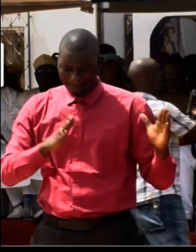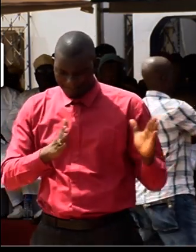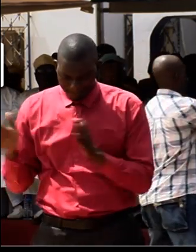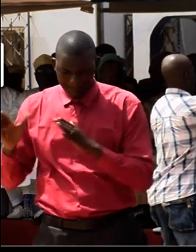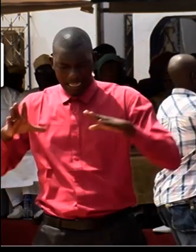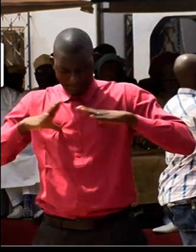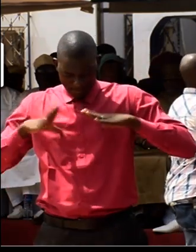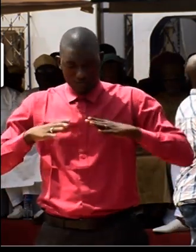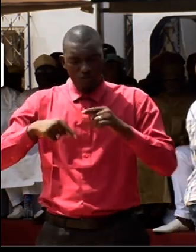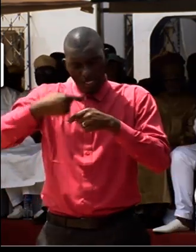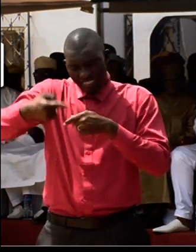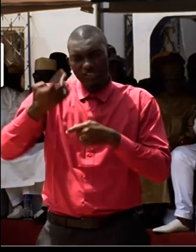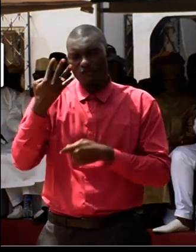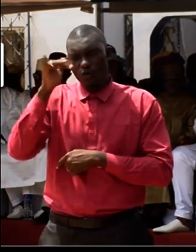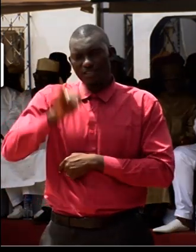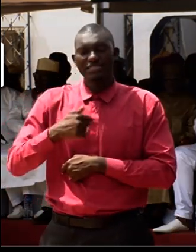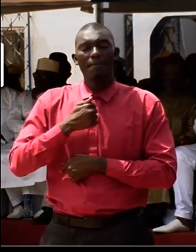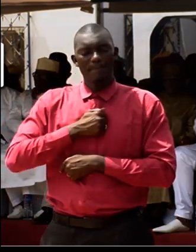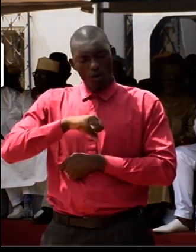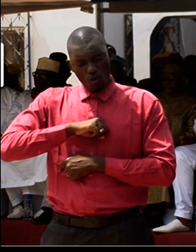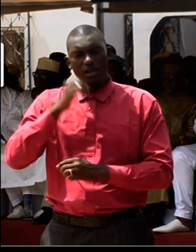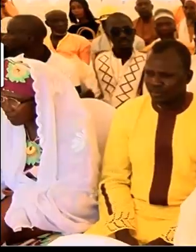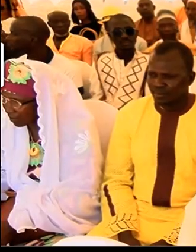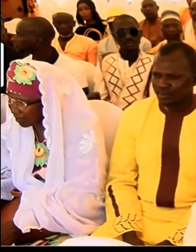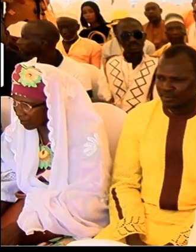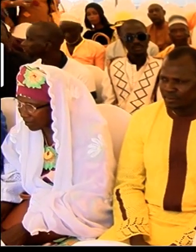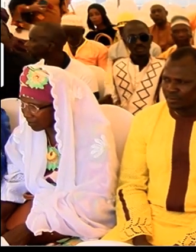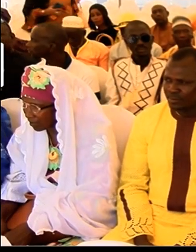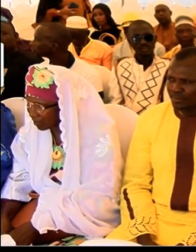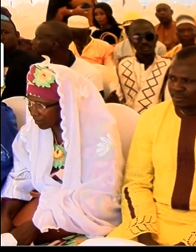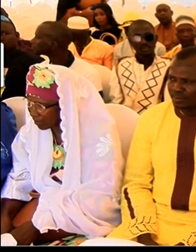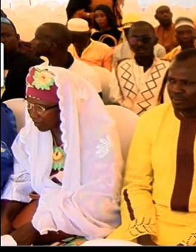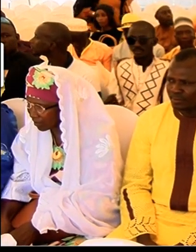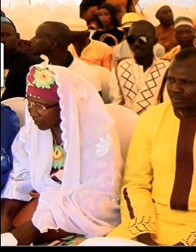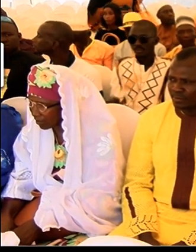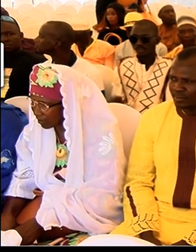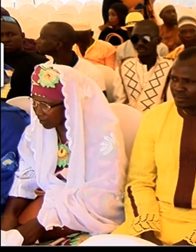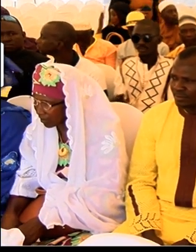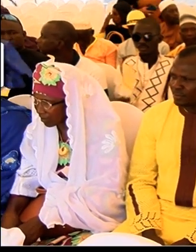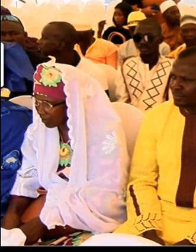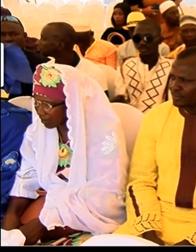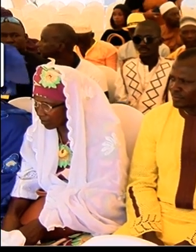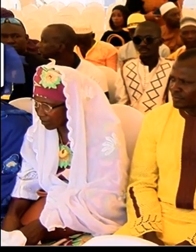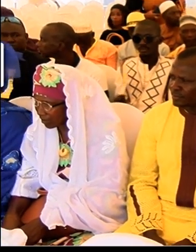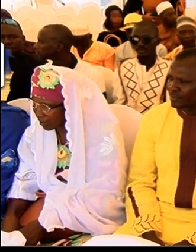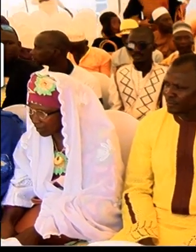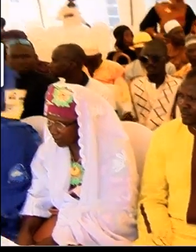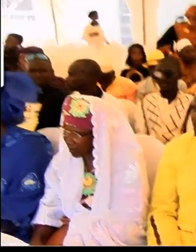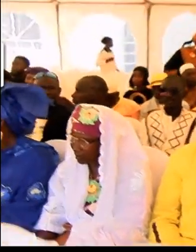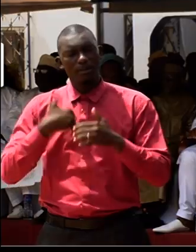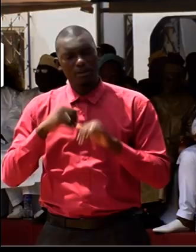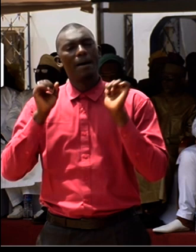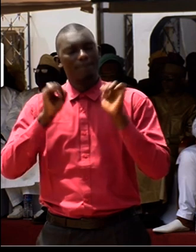four years, it is my belief that with the energy we have and with the cooperation of our people, we're going to